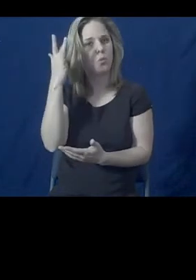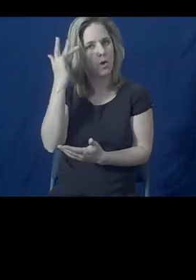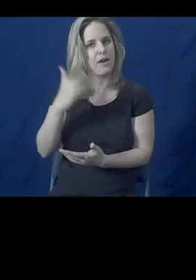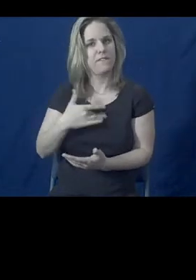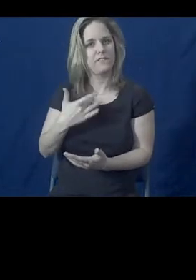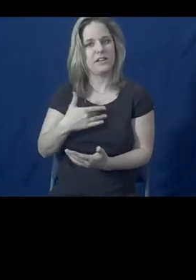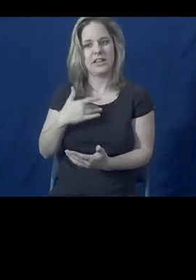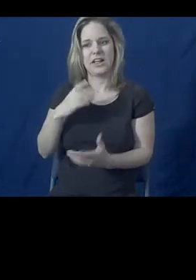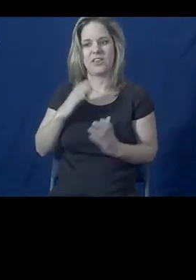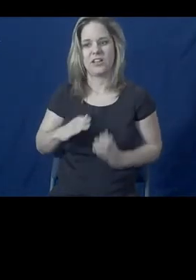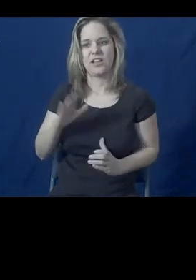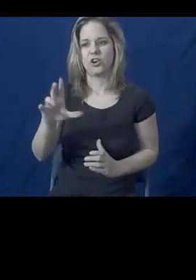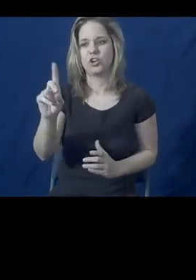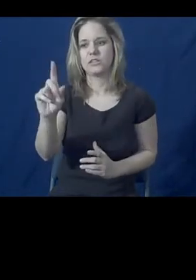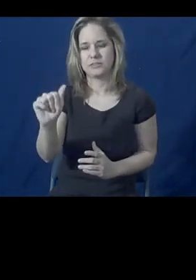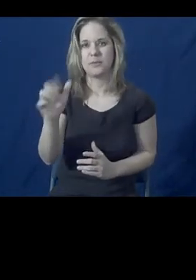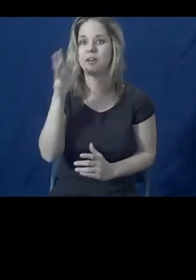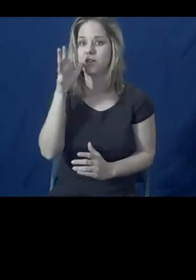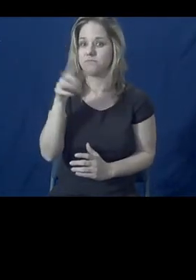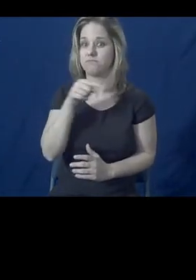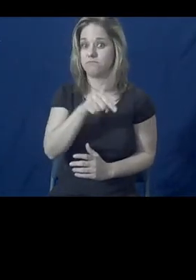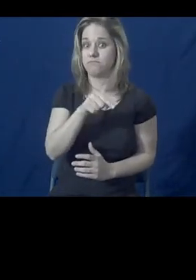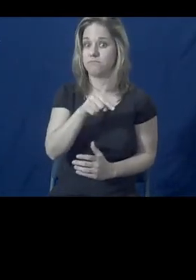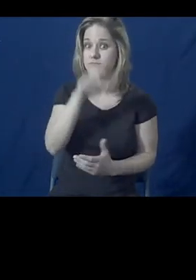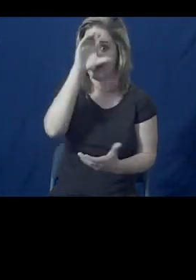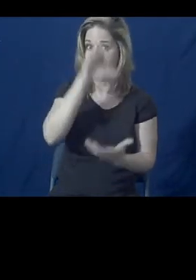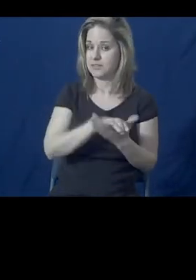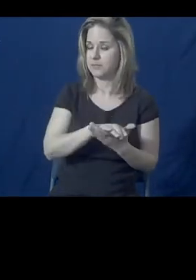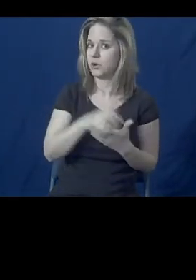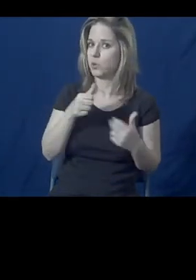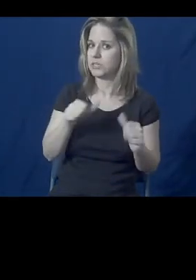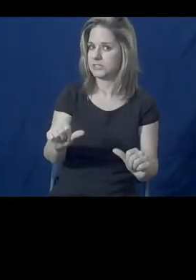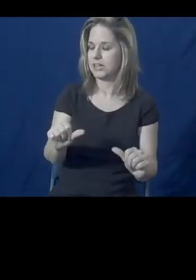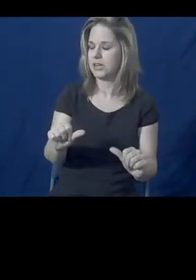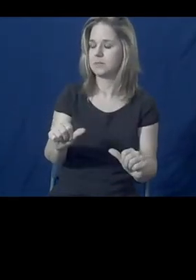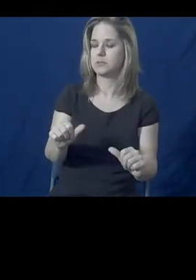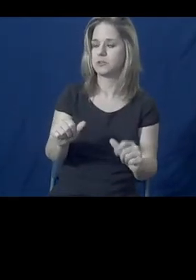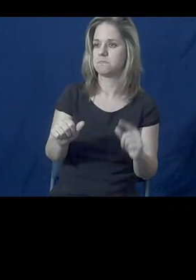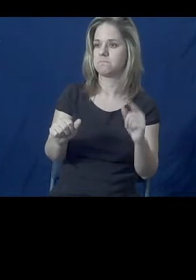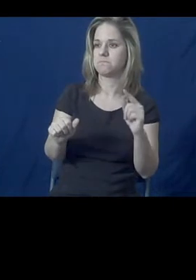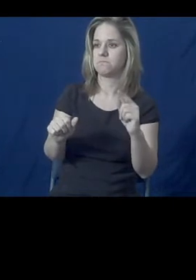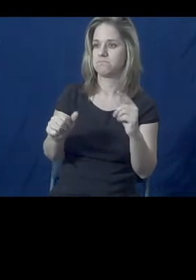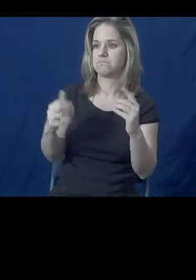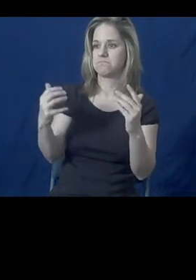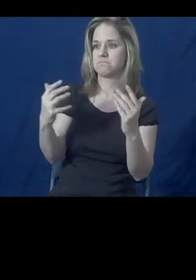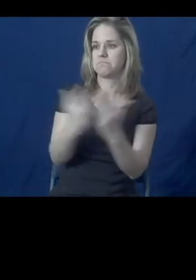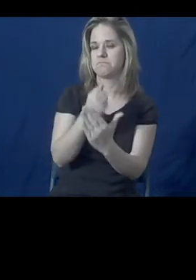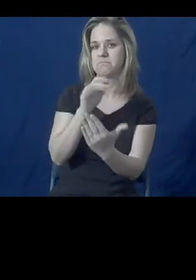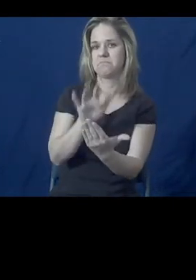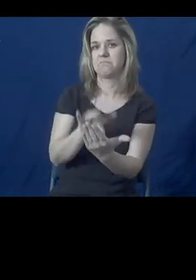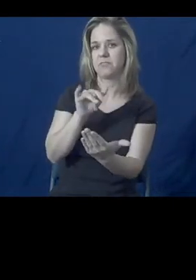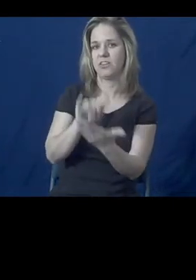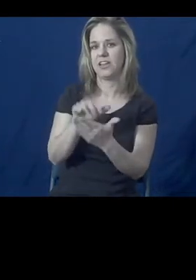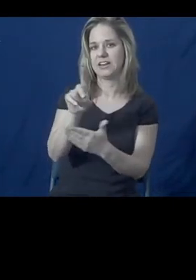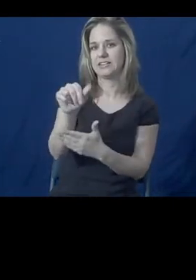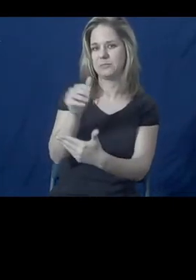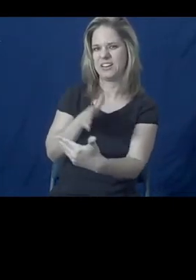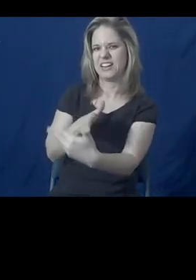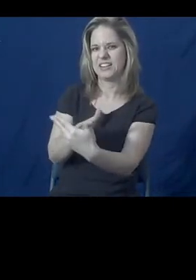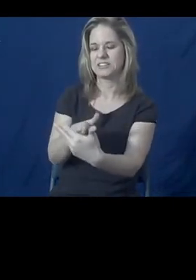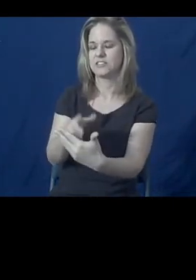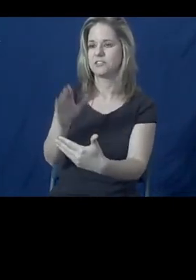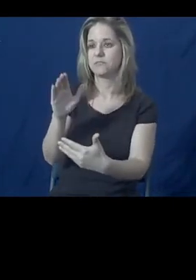disability is going to be attempted. The husband's going to try to attempt to use her disability against her to make it sound like she's crazy.